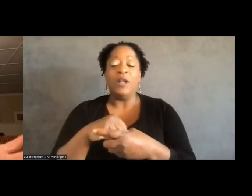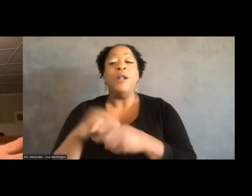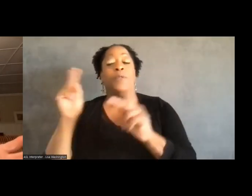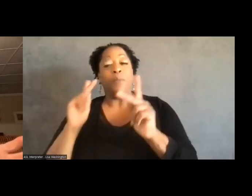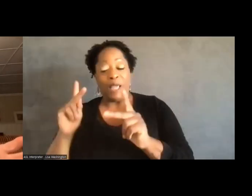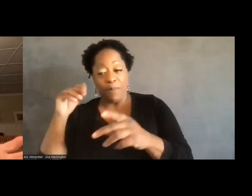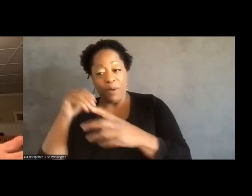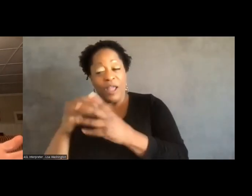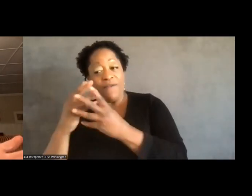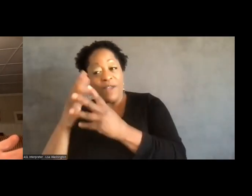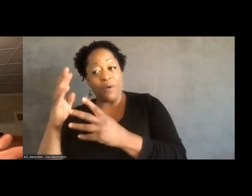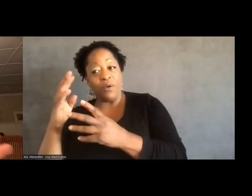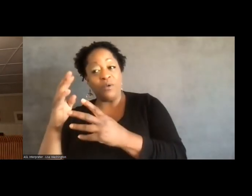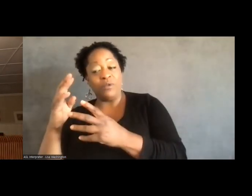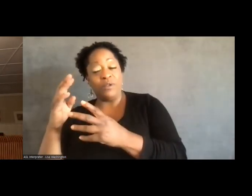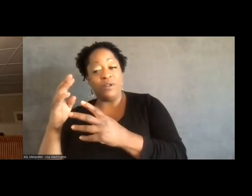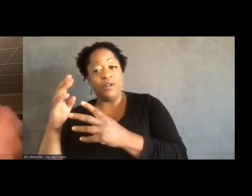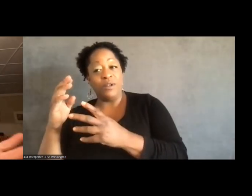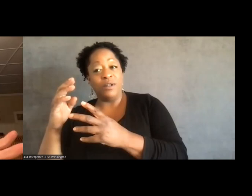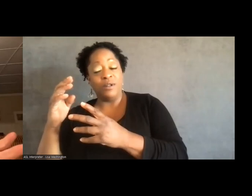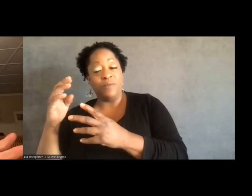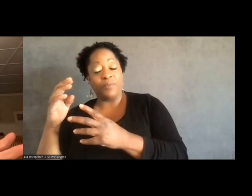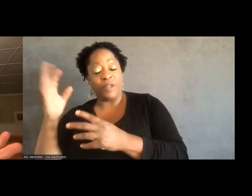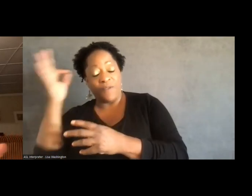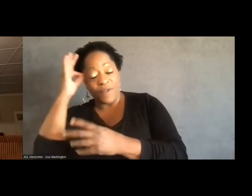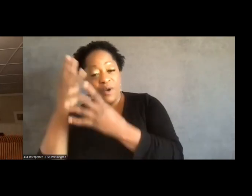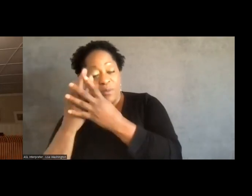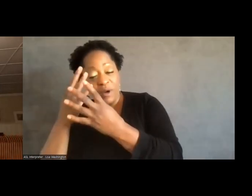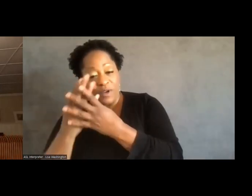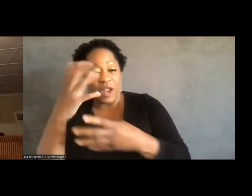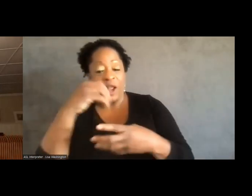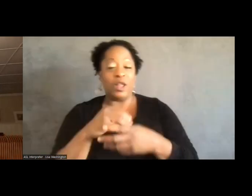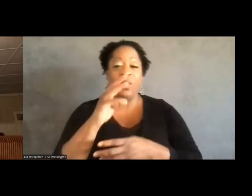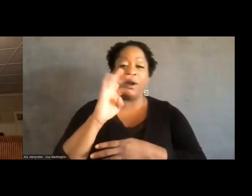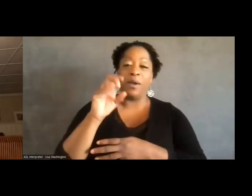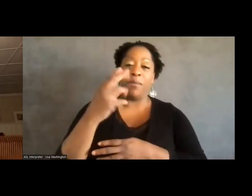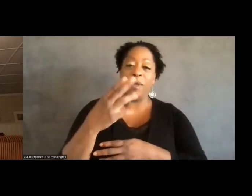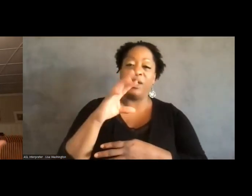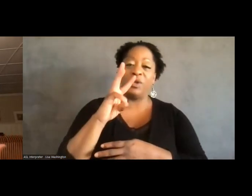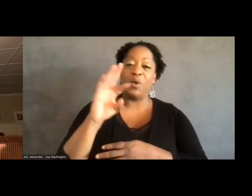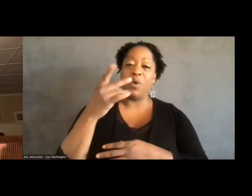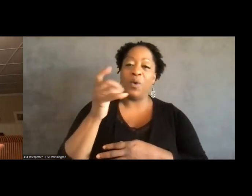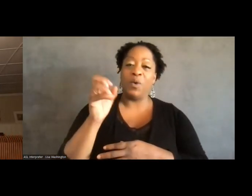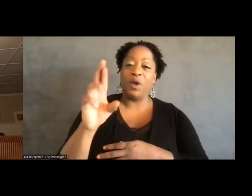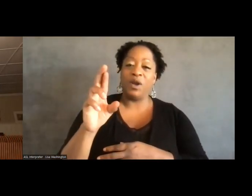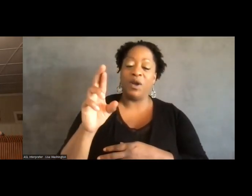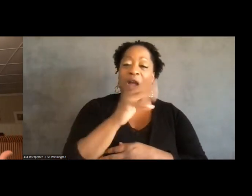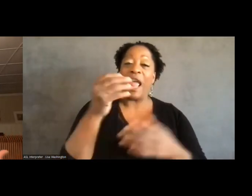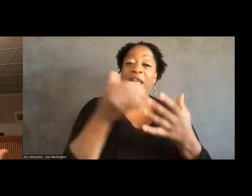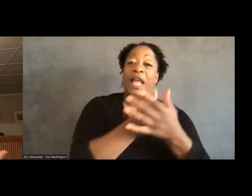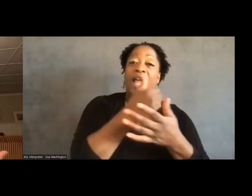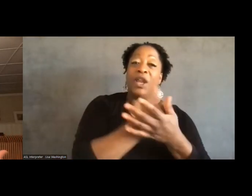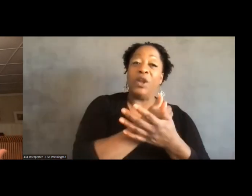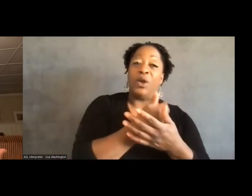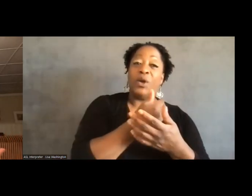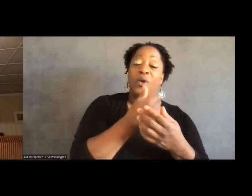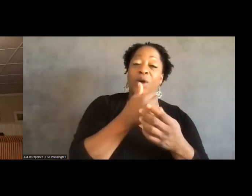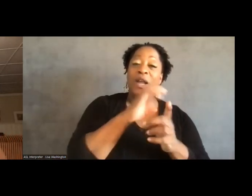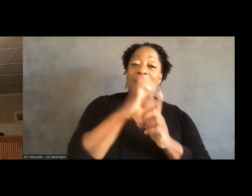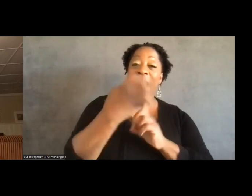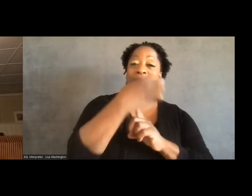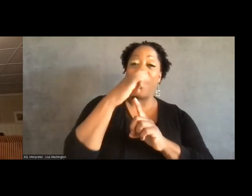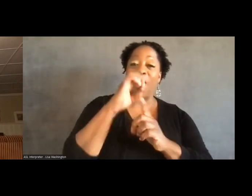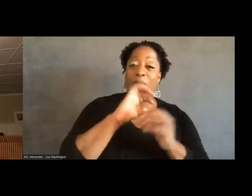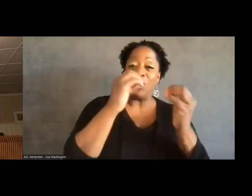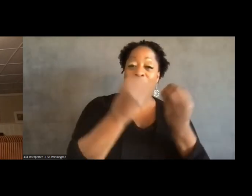people in federal prison. It included Mitch Whitaker, and it wound up including a new environmental organization